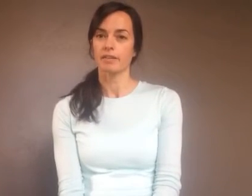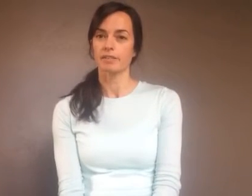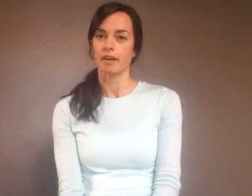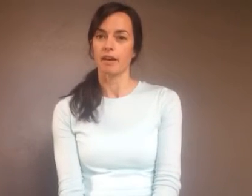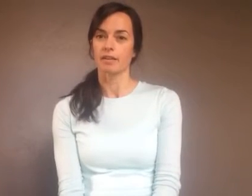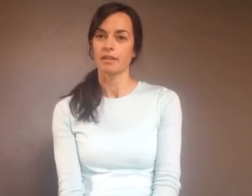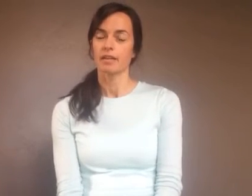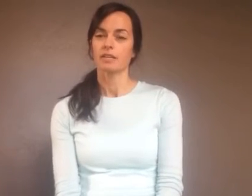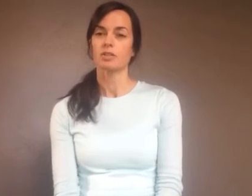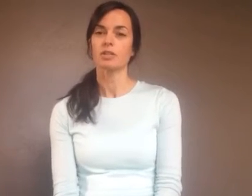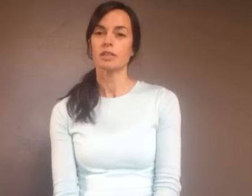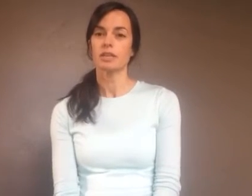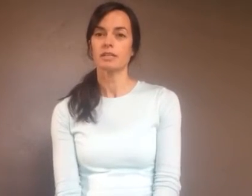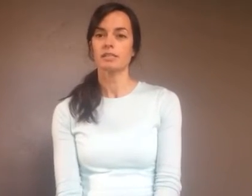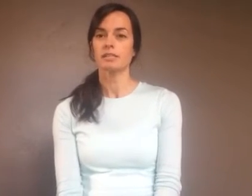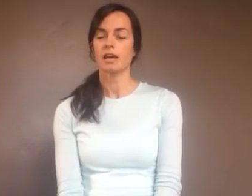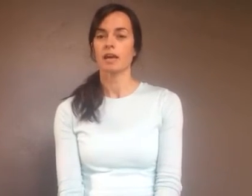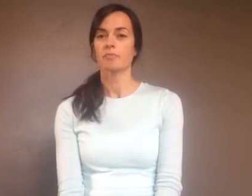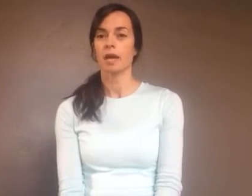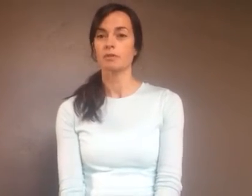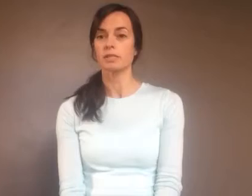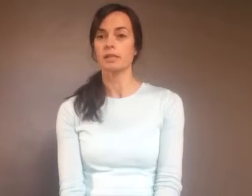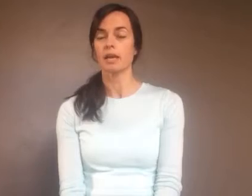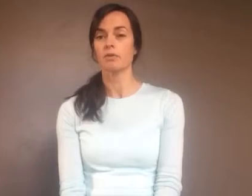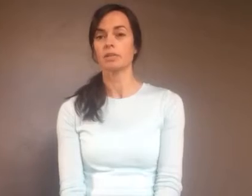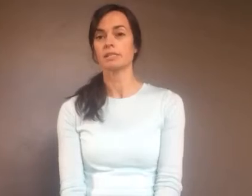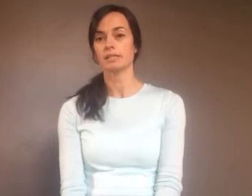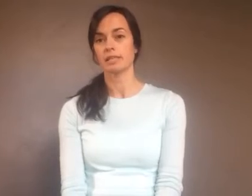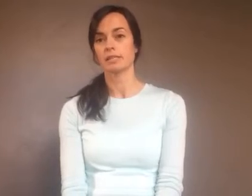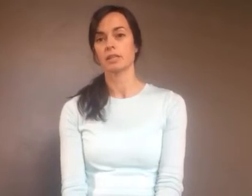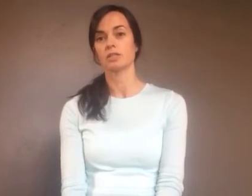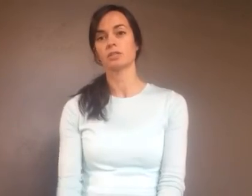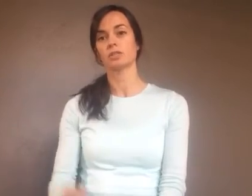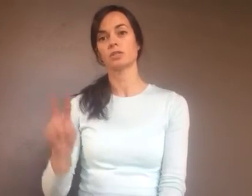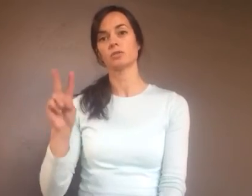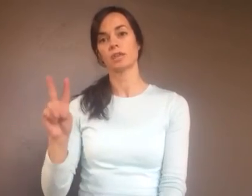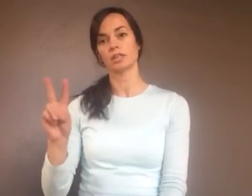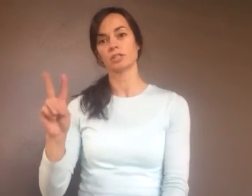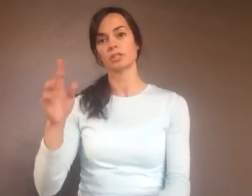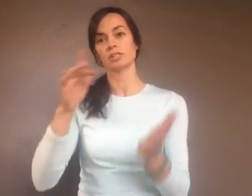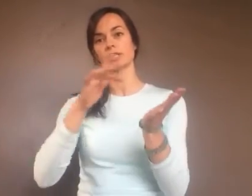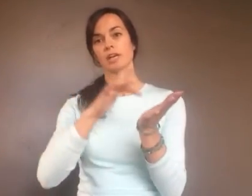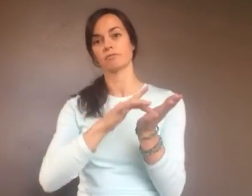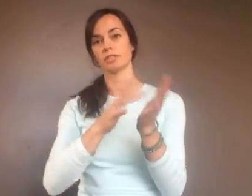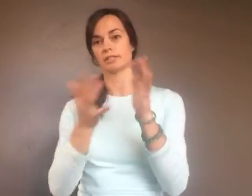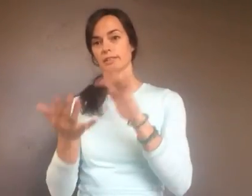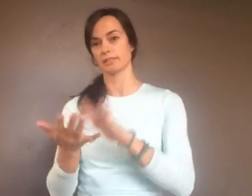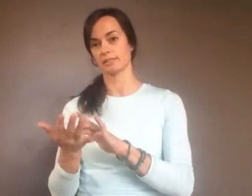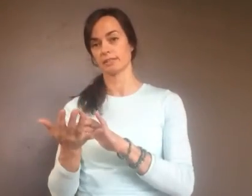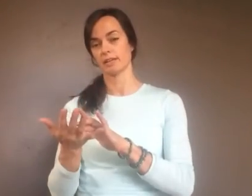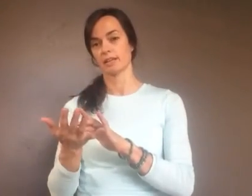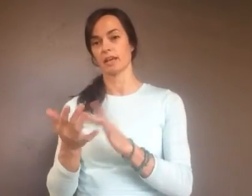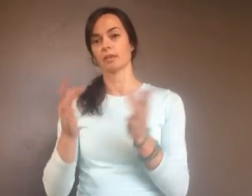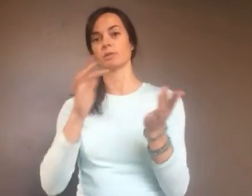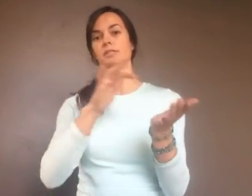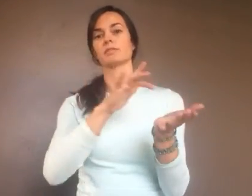Chalcedon. During this council, they were discussing the two natures of Jesus, that he was